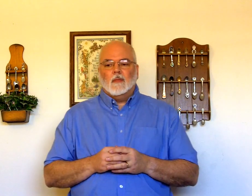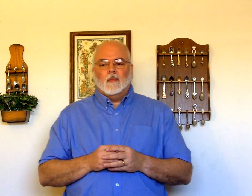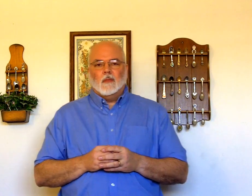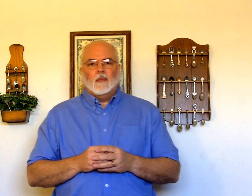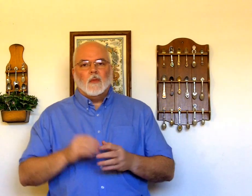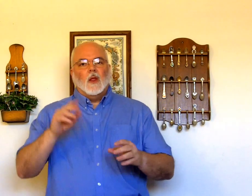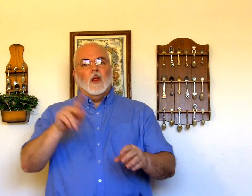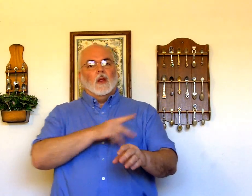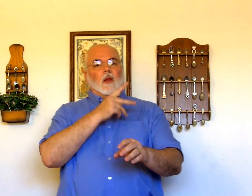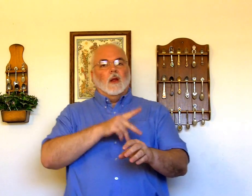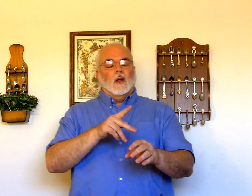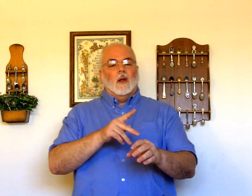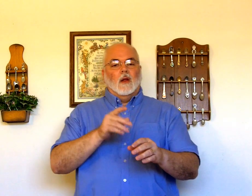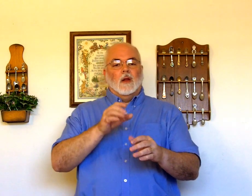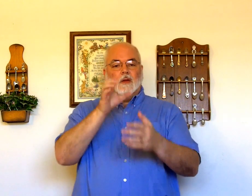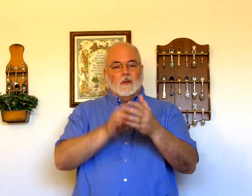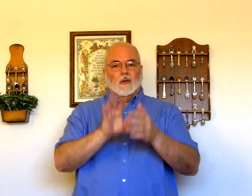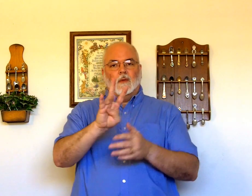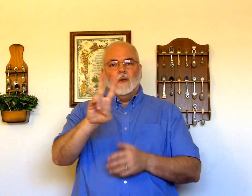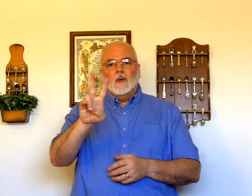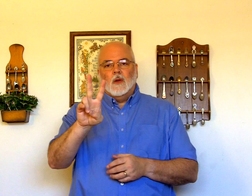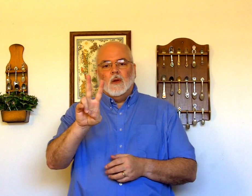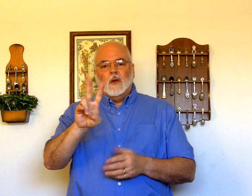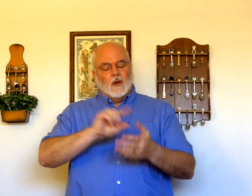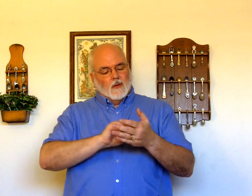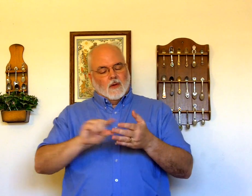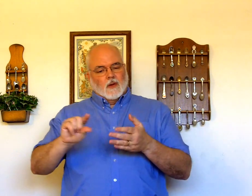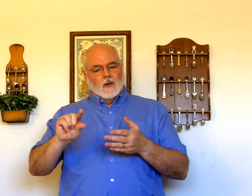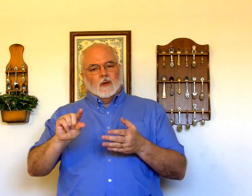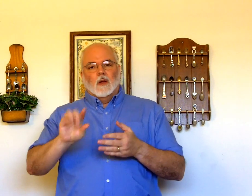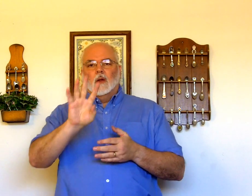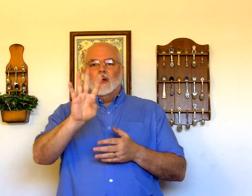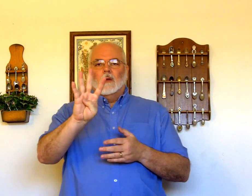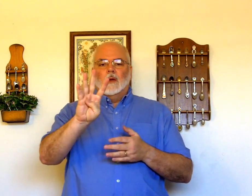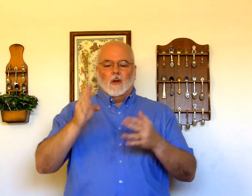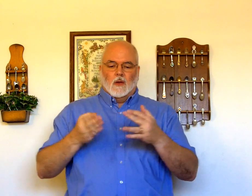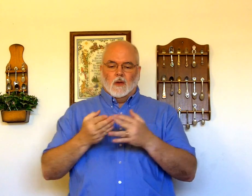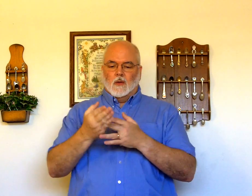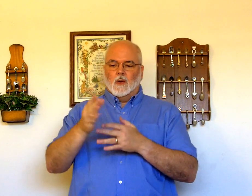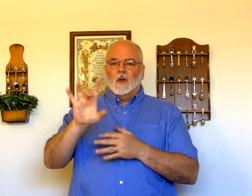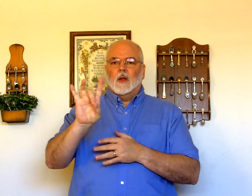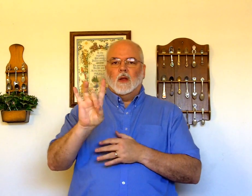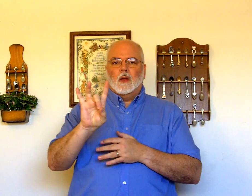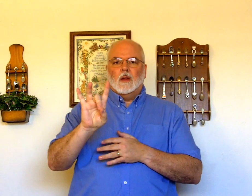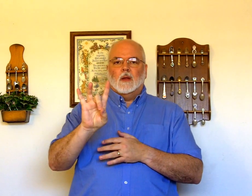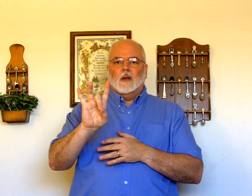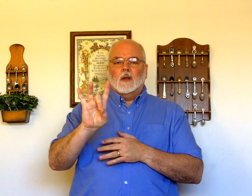Psalms 42, verses 4 through 8, These